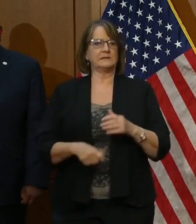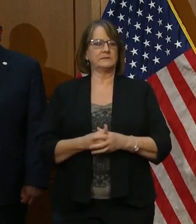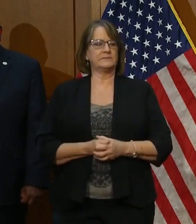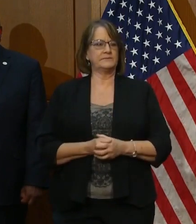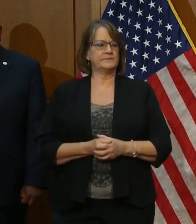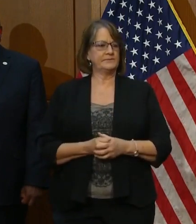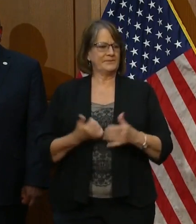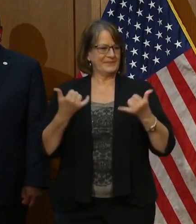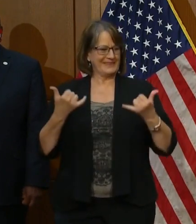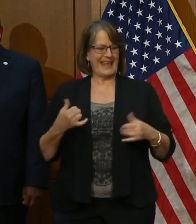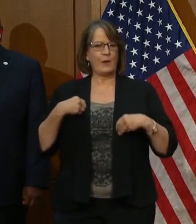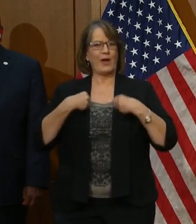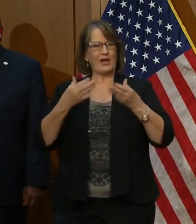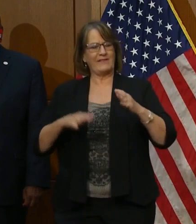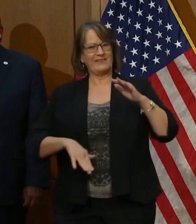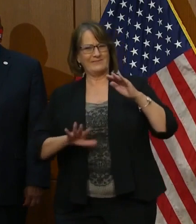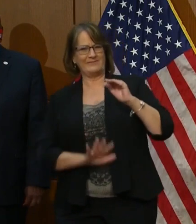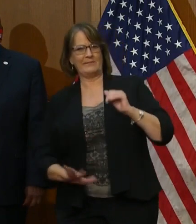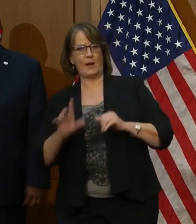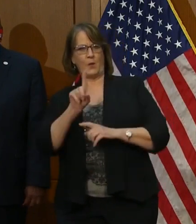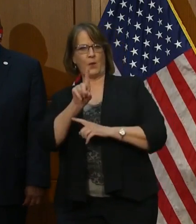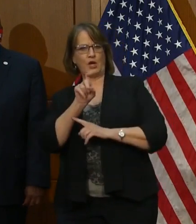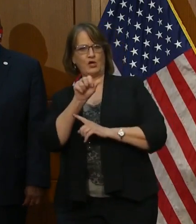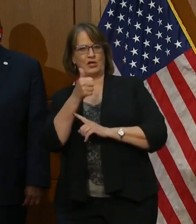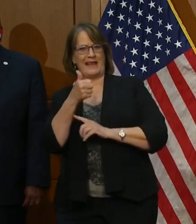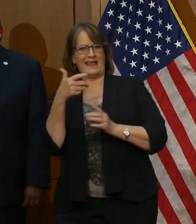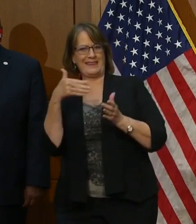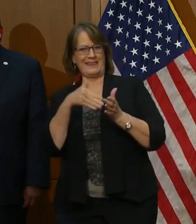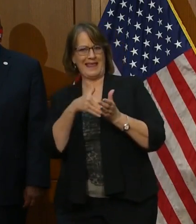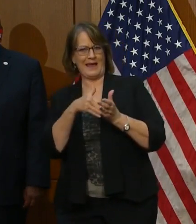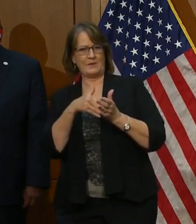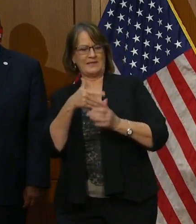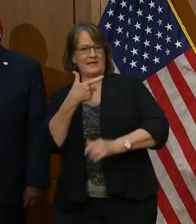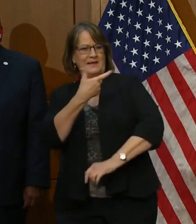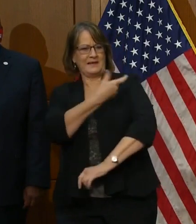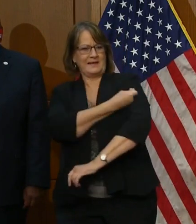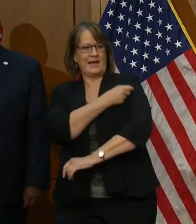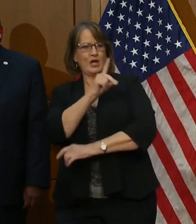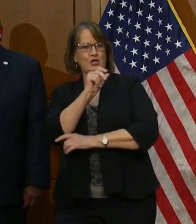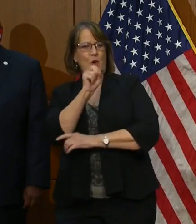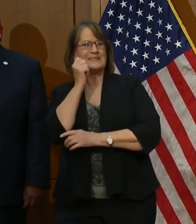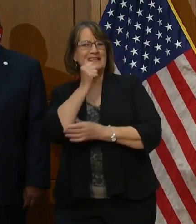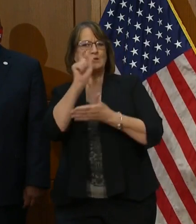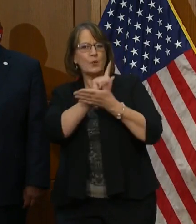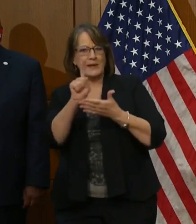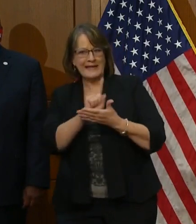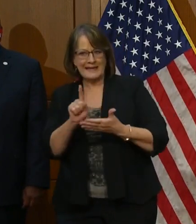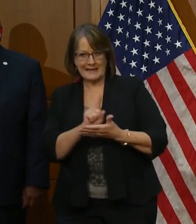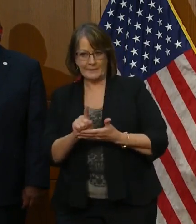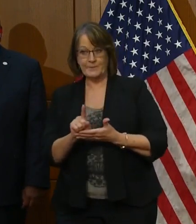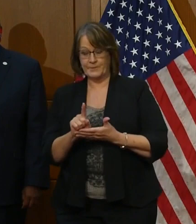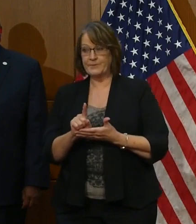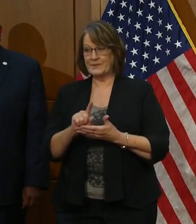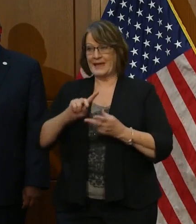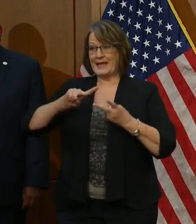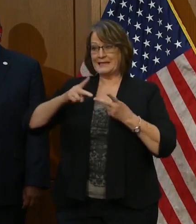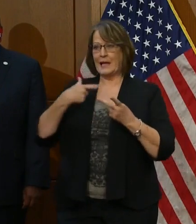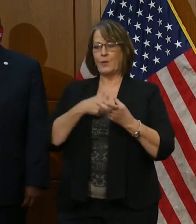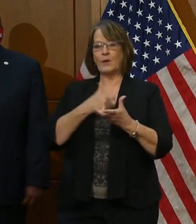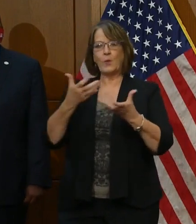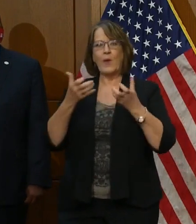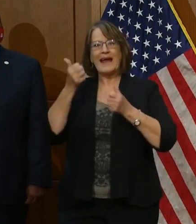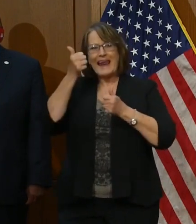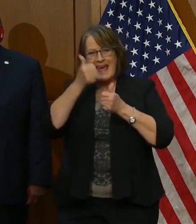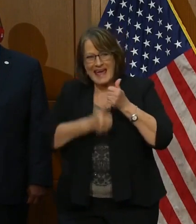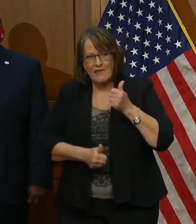110,000 vaccine doses per week. Second, we want every vaccinator